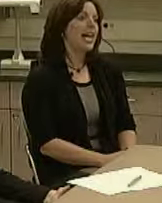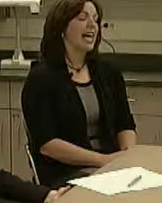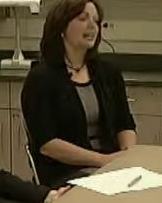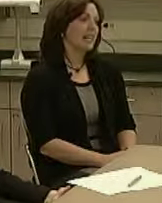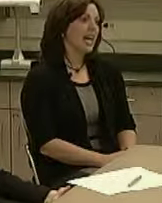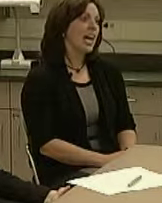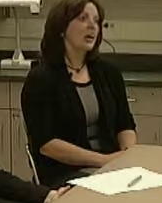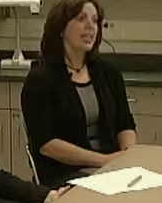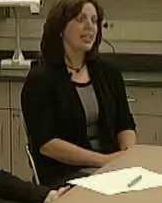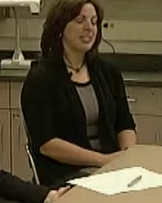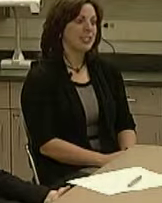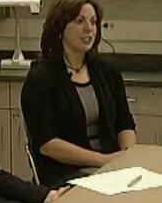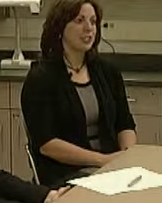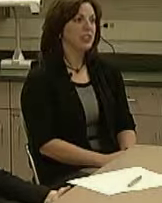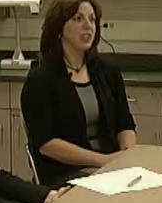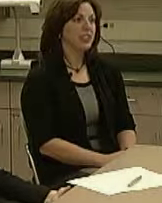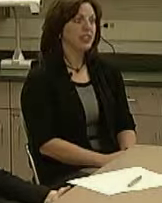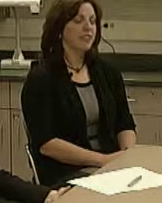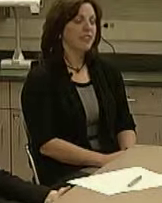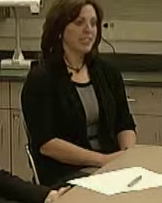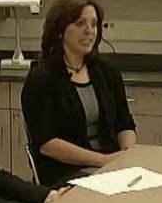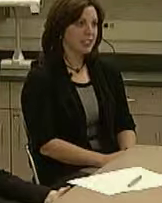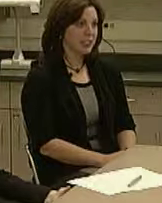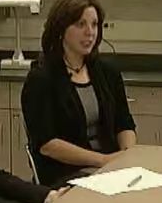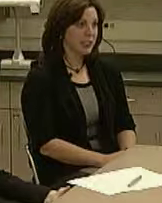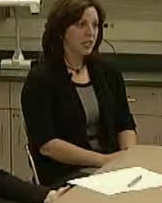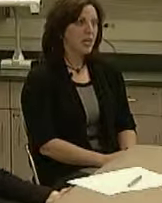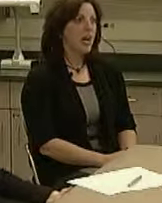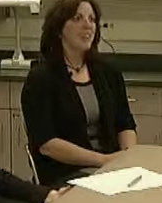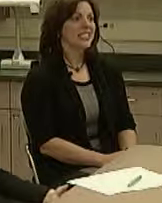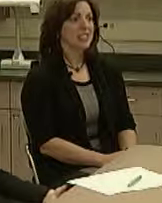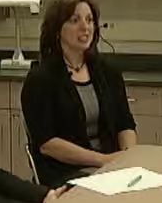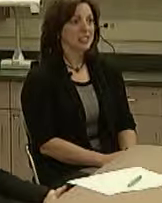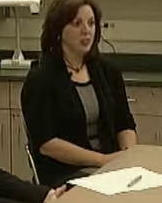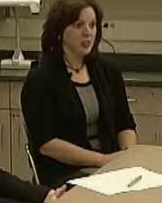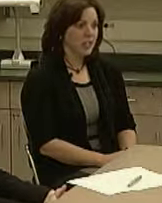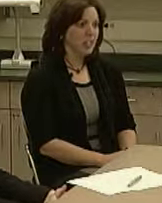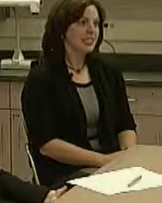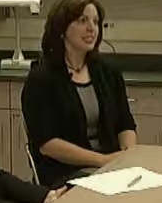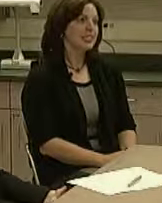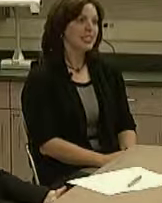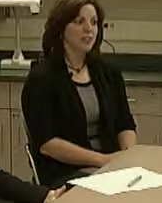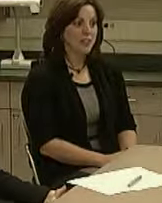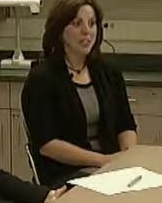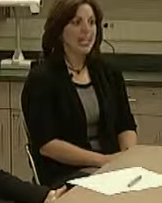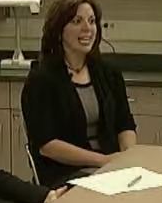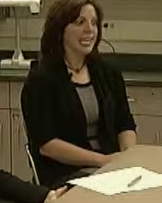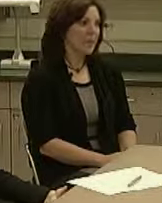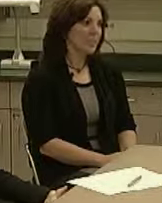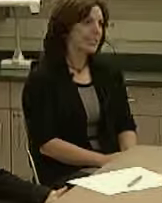after that, I became a teacher of the deaf at a high school. I taught social studies, government, economics.